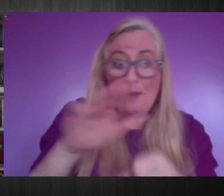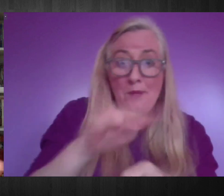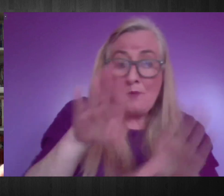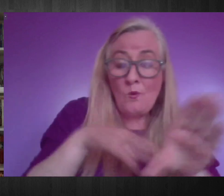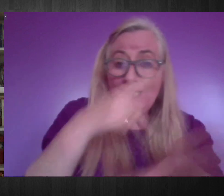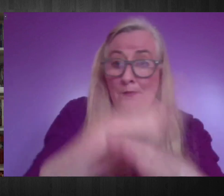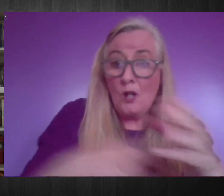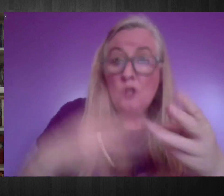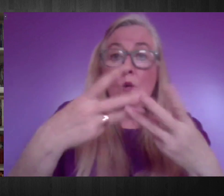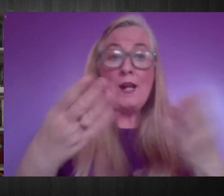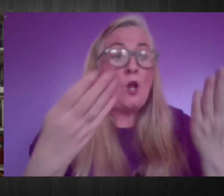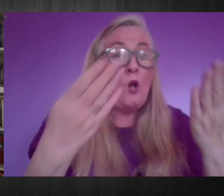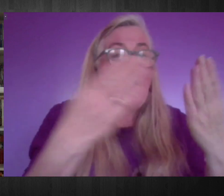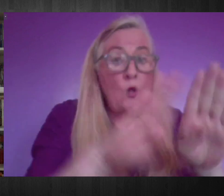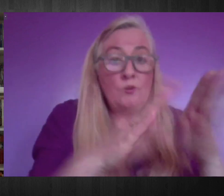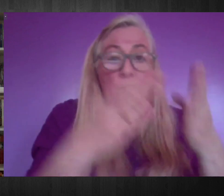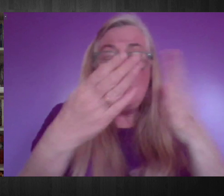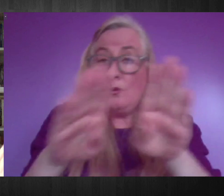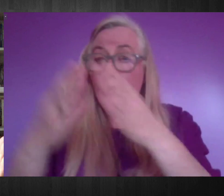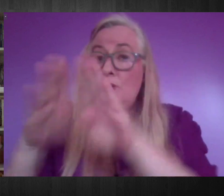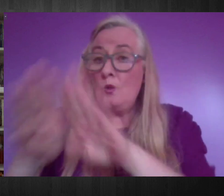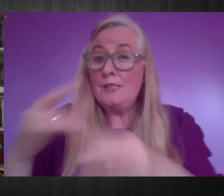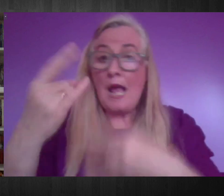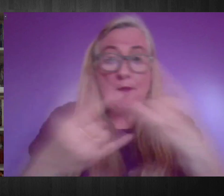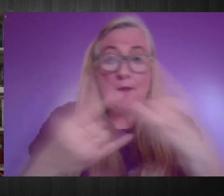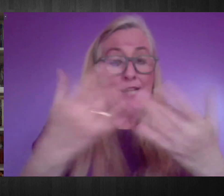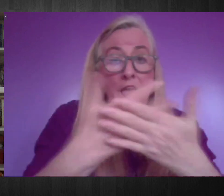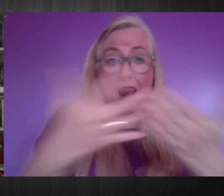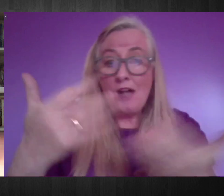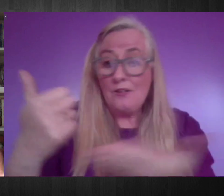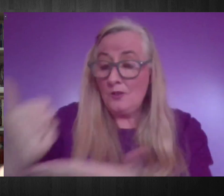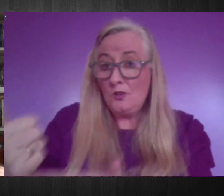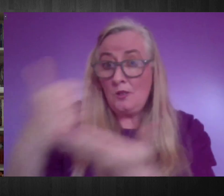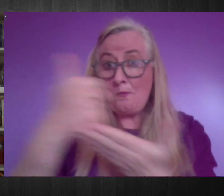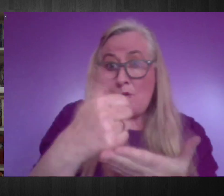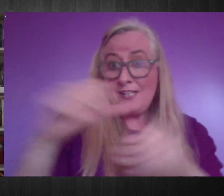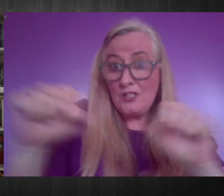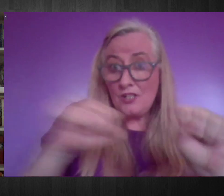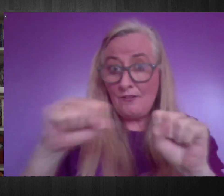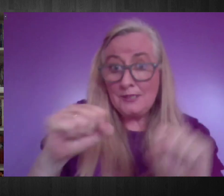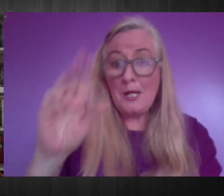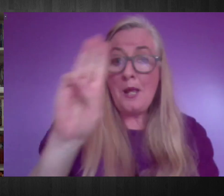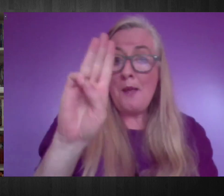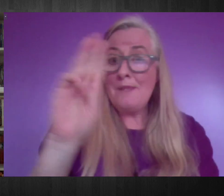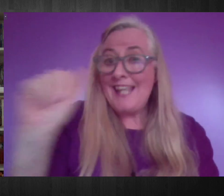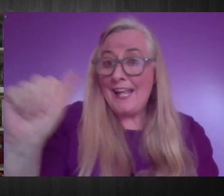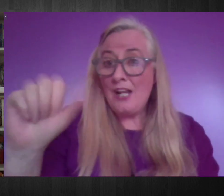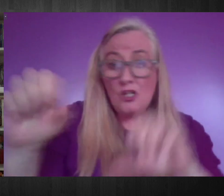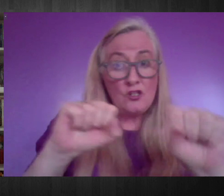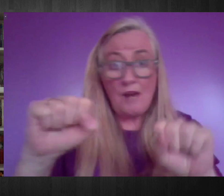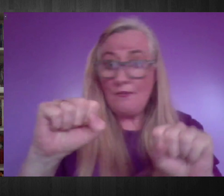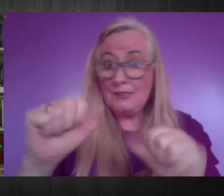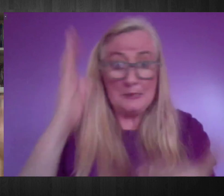was in place, many of the support services, including personal assistance, was completely interrupted for many persons with